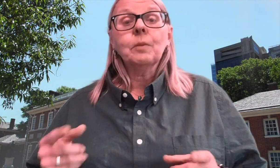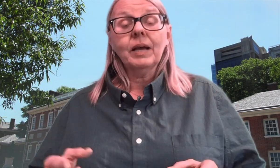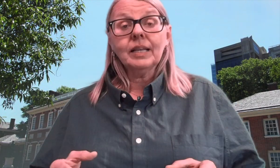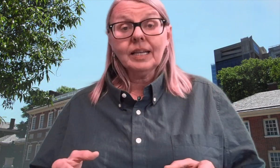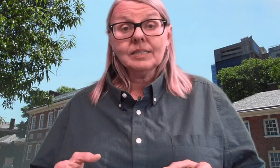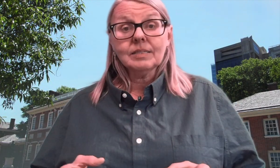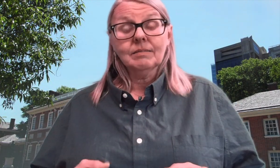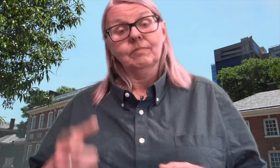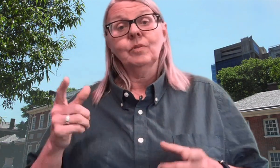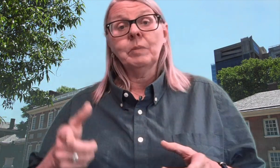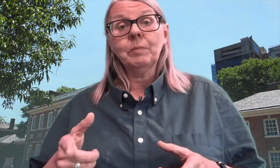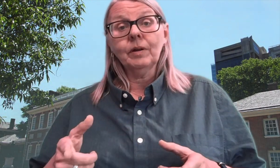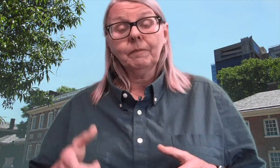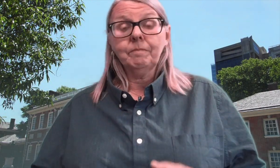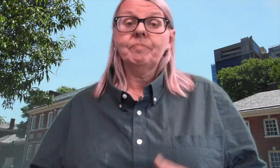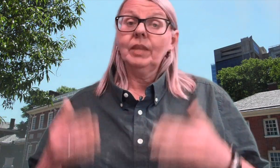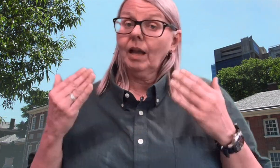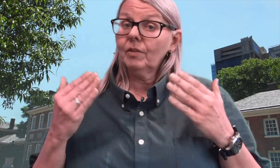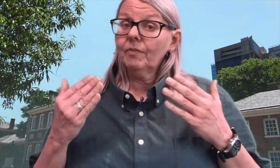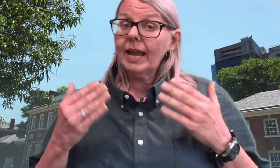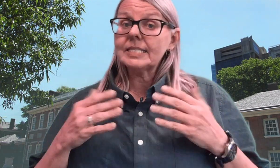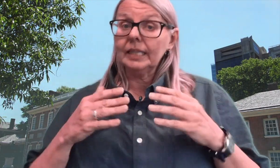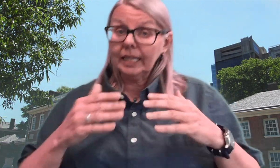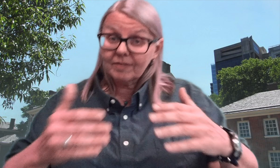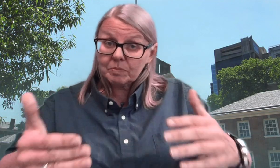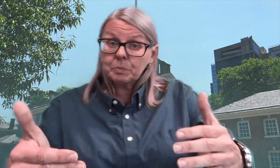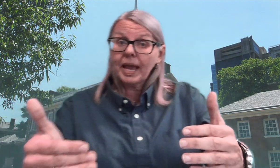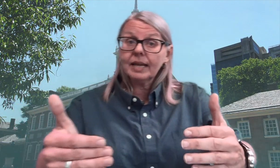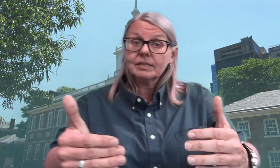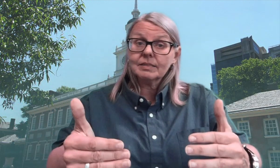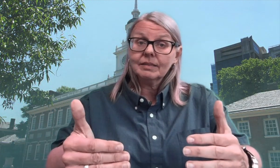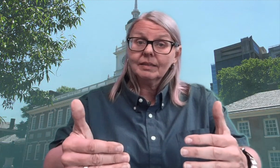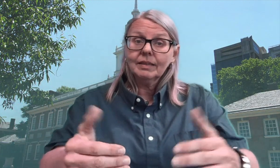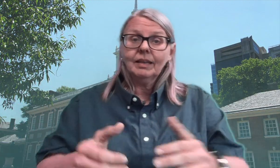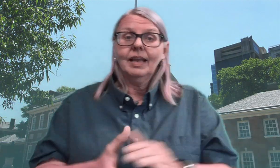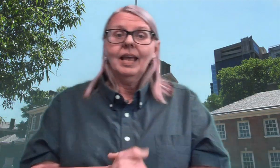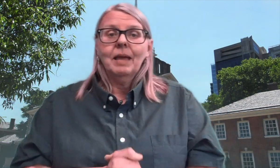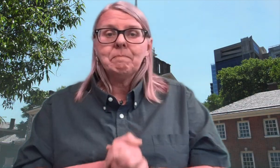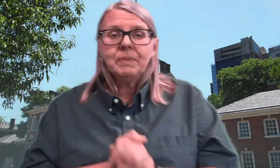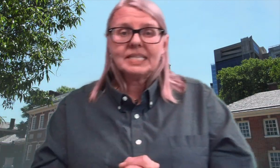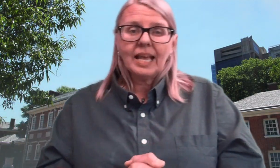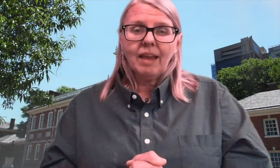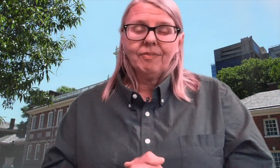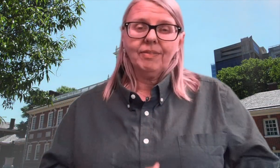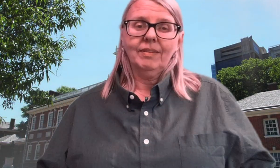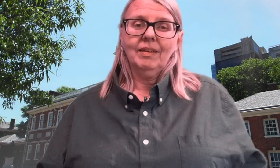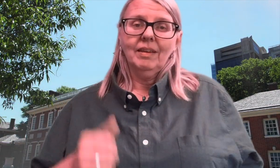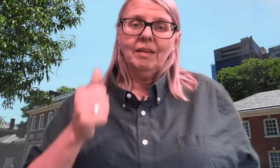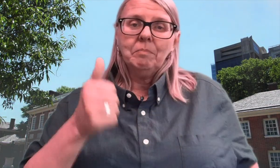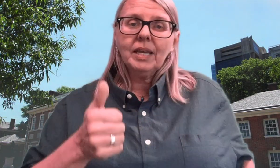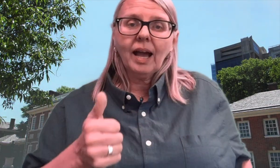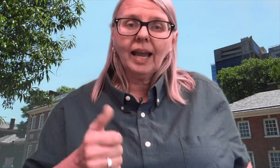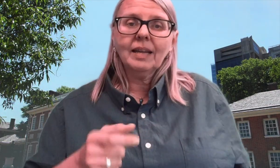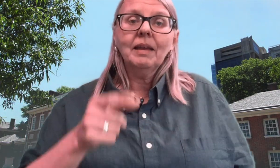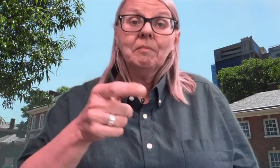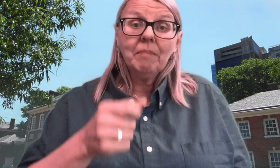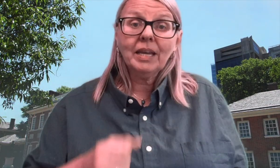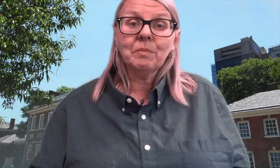pelicans, remember, cover your face and leave some space. Be safe, be kind, make it a more